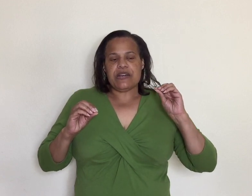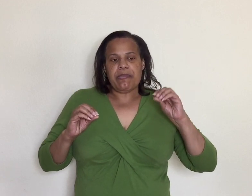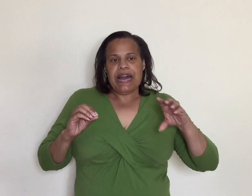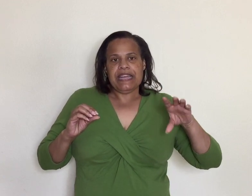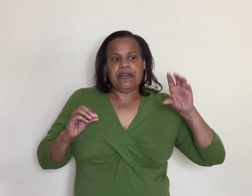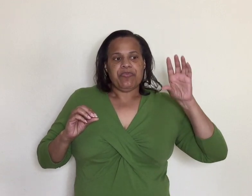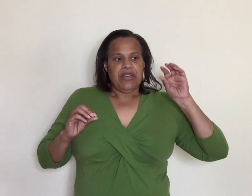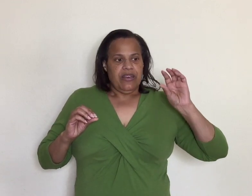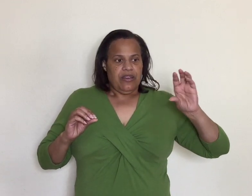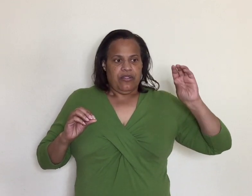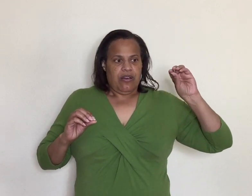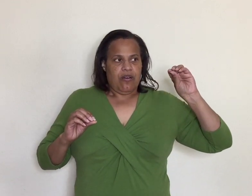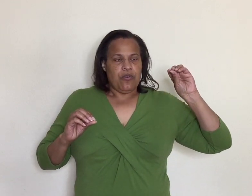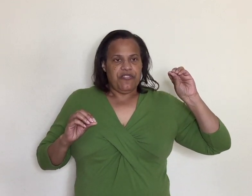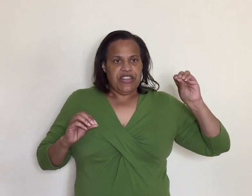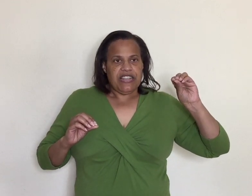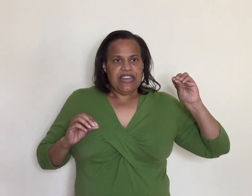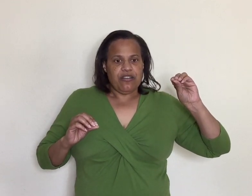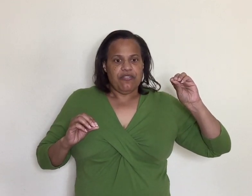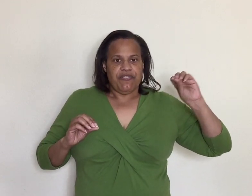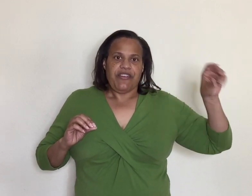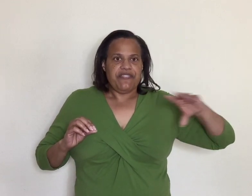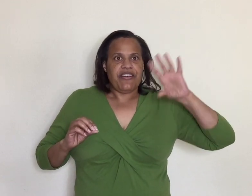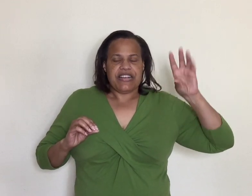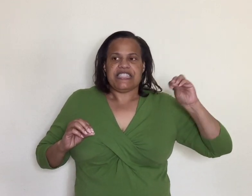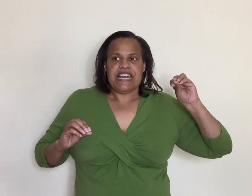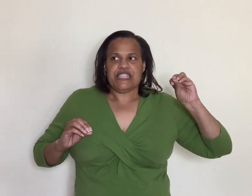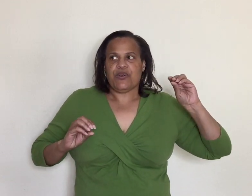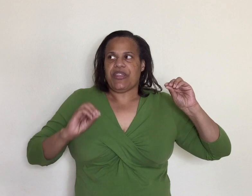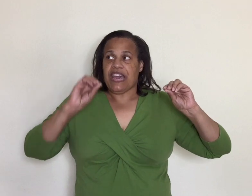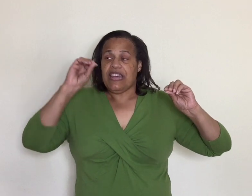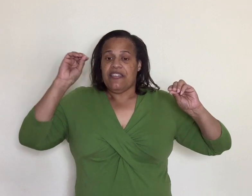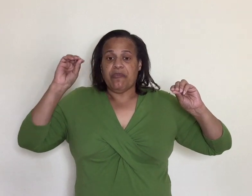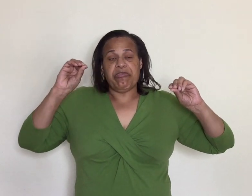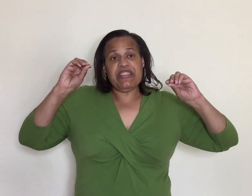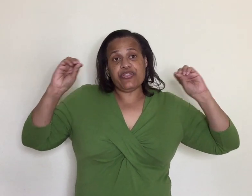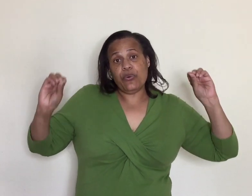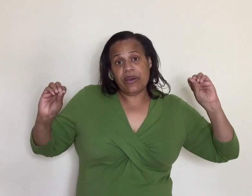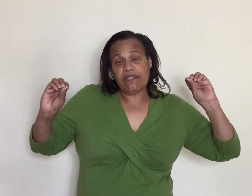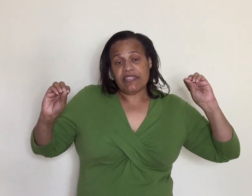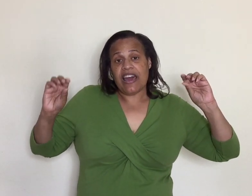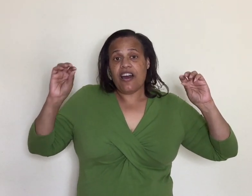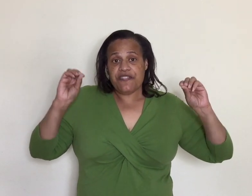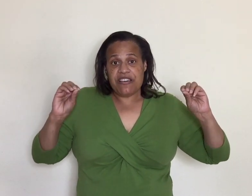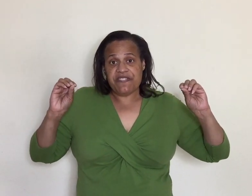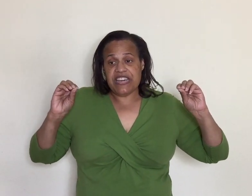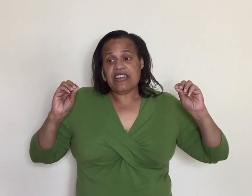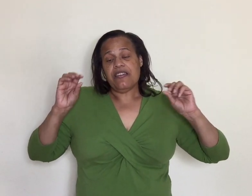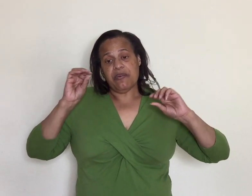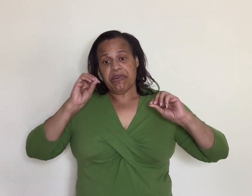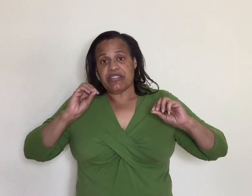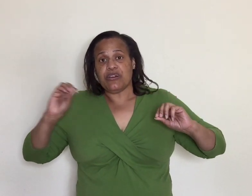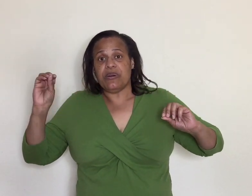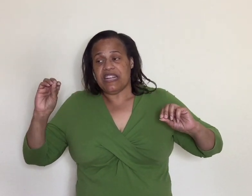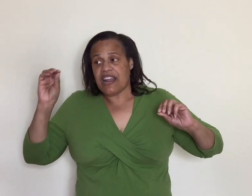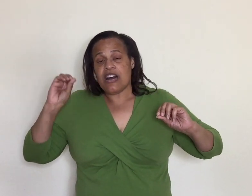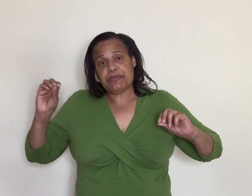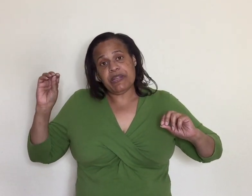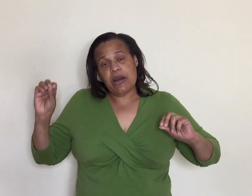somebody on a ventilator very very contagious or they been through it got off that being the big through it in that hospital a